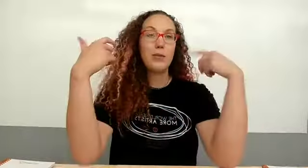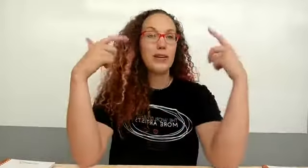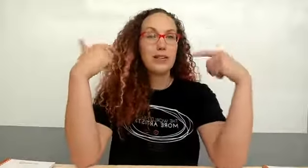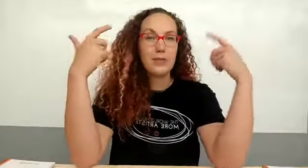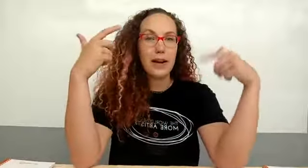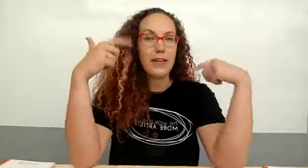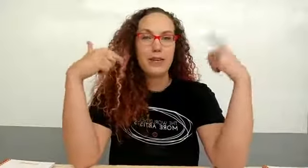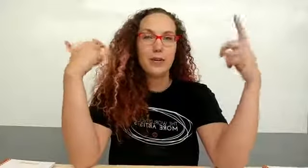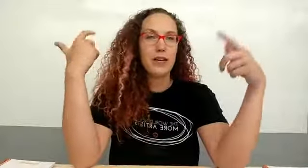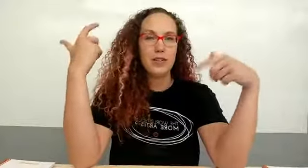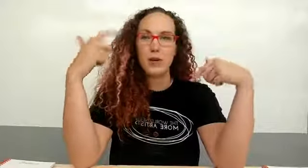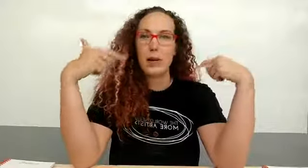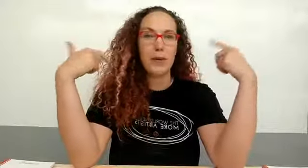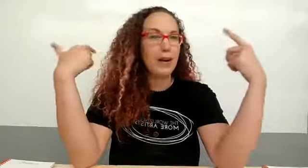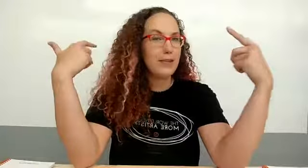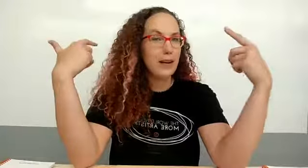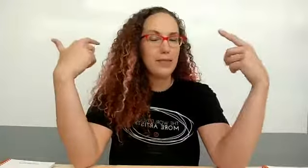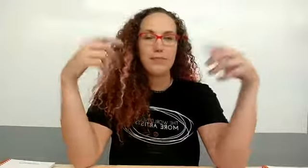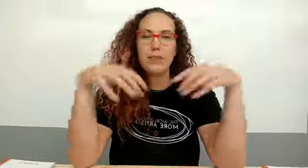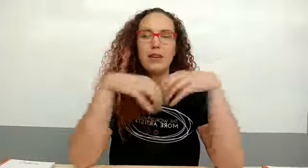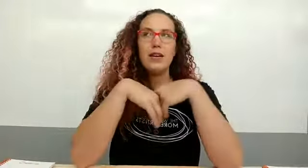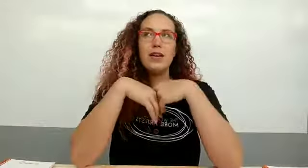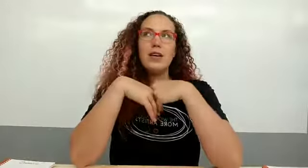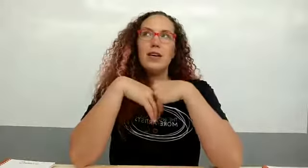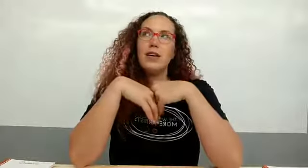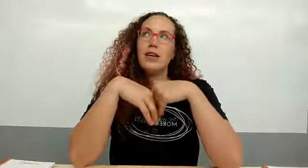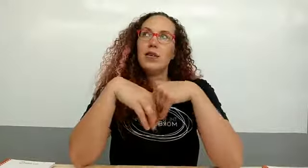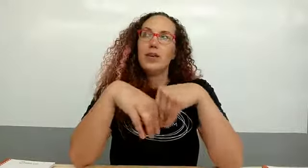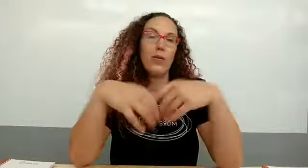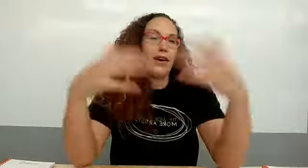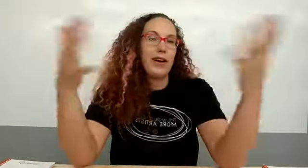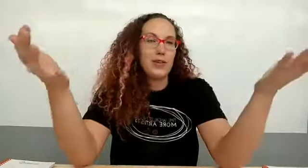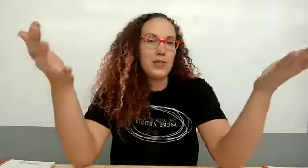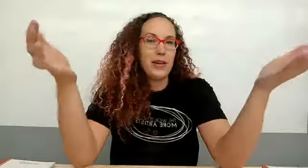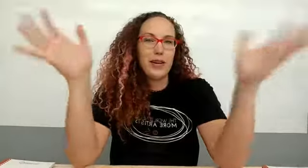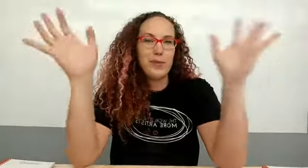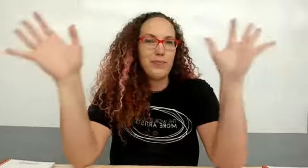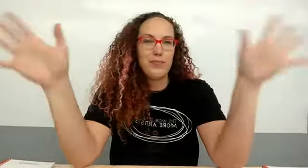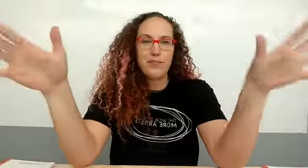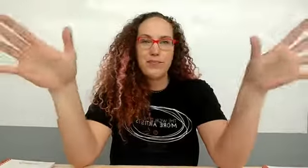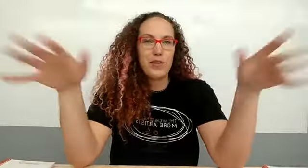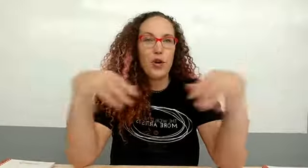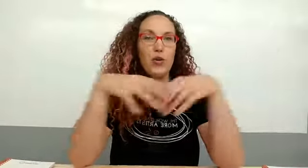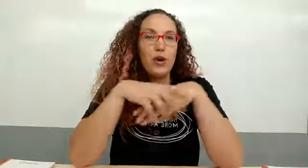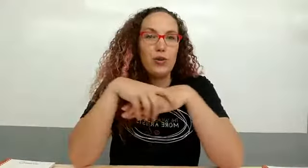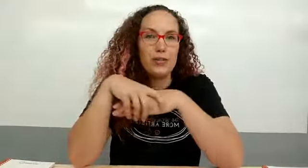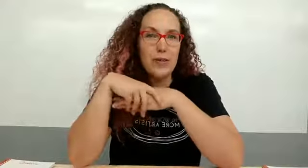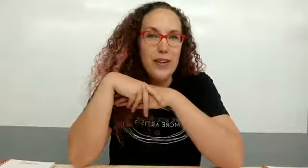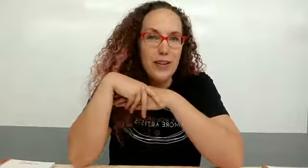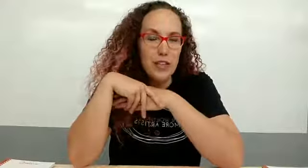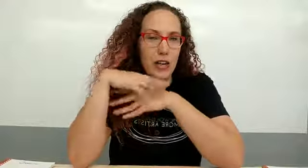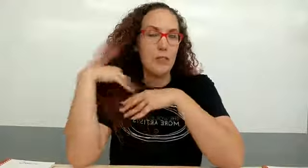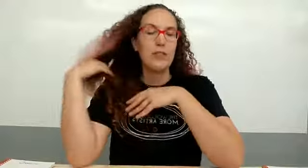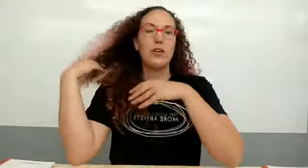the wheels right that's where that's where my brain is at now where it goes from there who knows i'm gonna need your help so